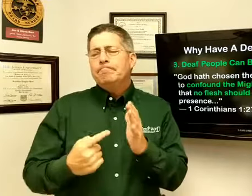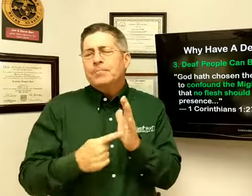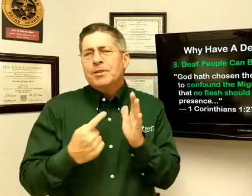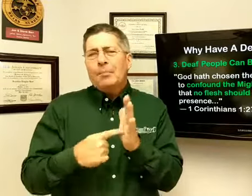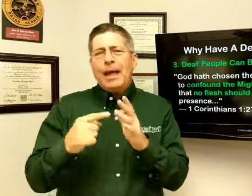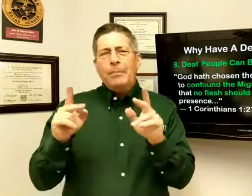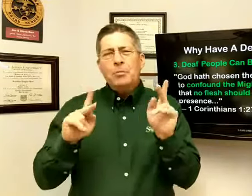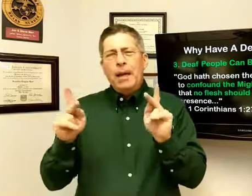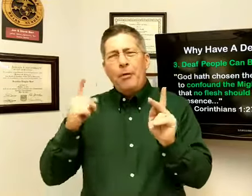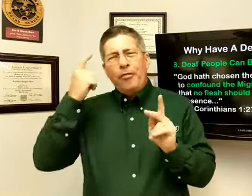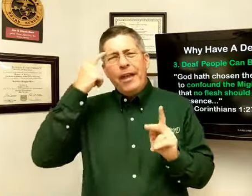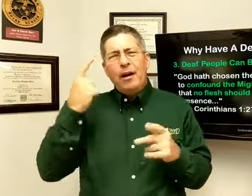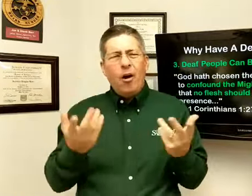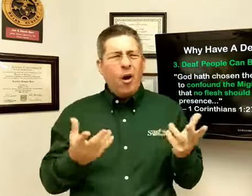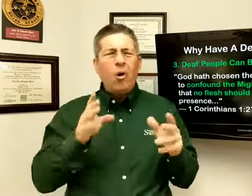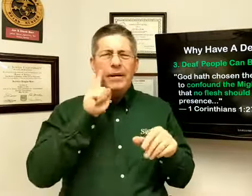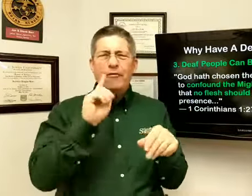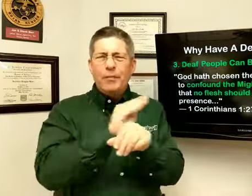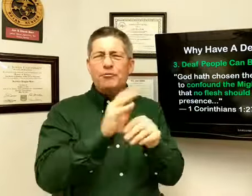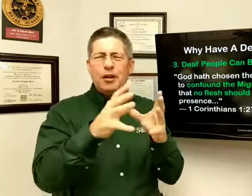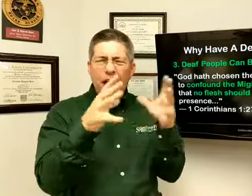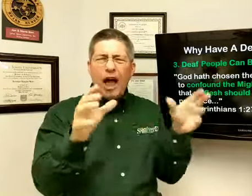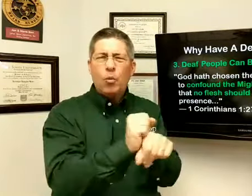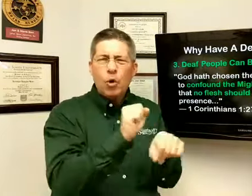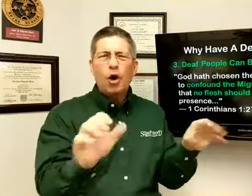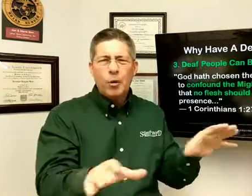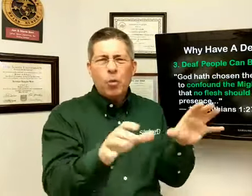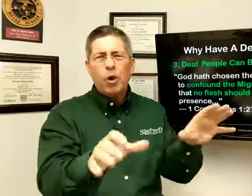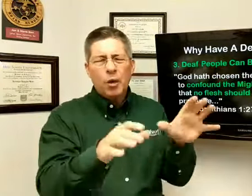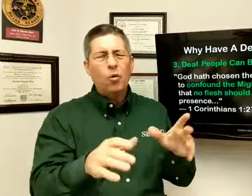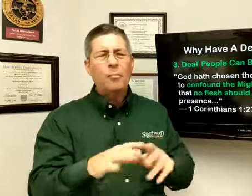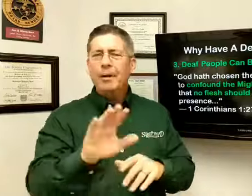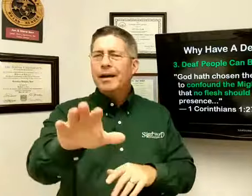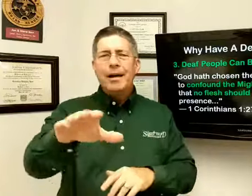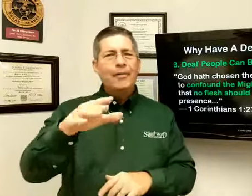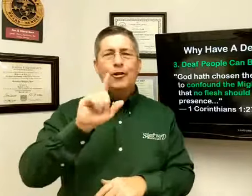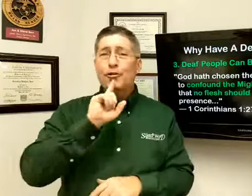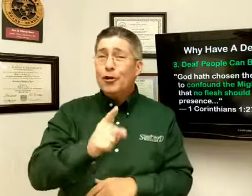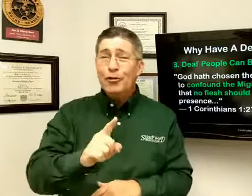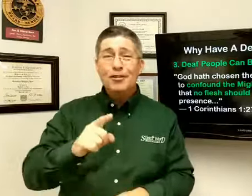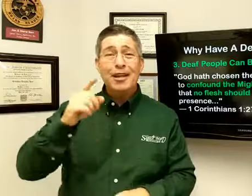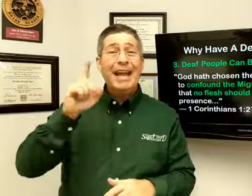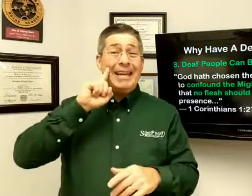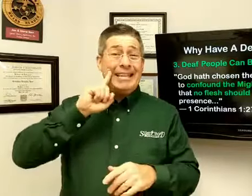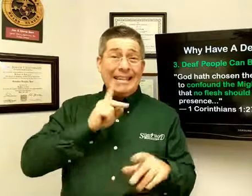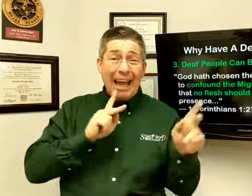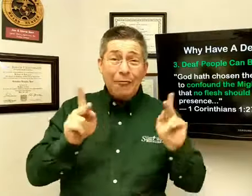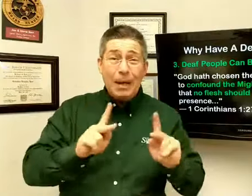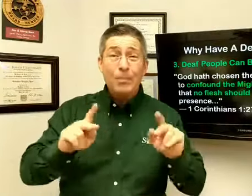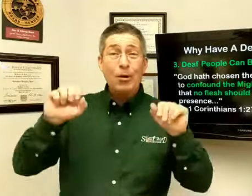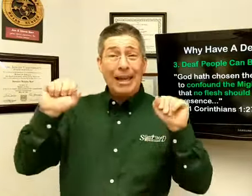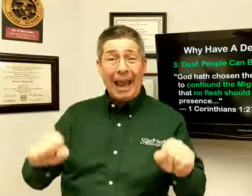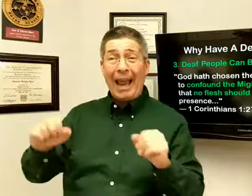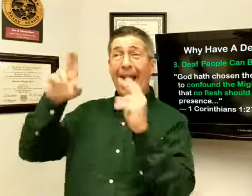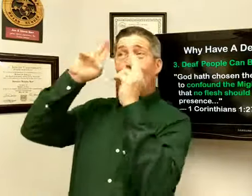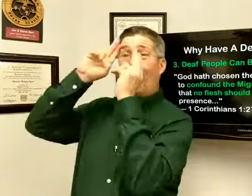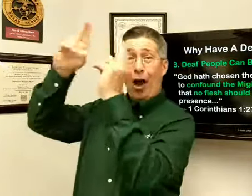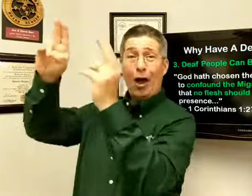Sometimes people think, oh, deaf ministry, a lot of work and work and work. But the truth is that deaf people can honor